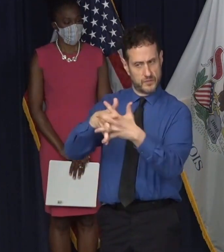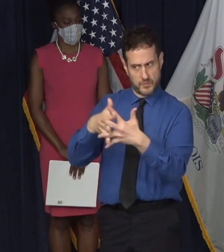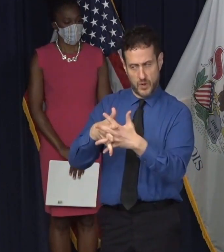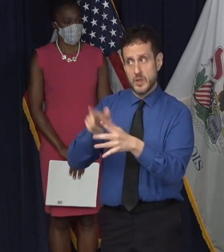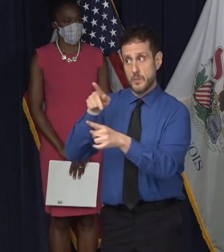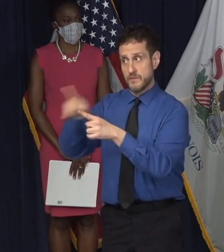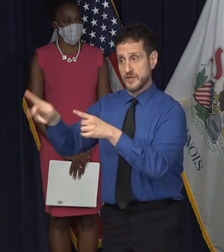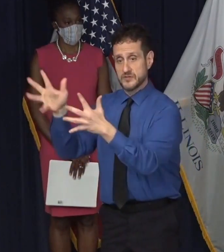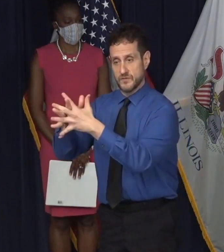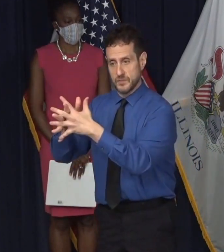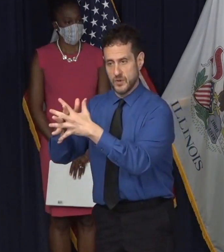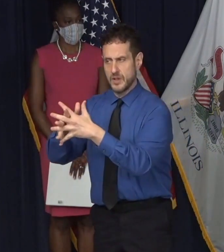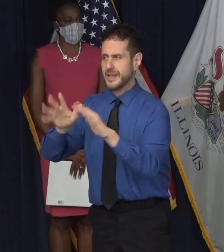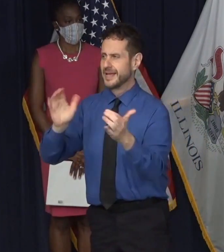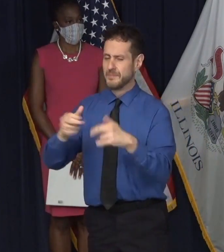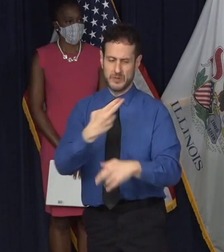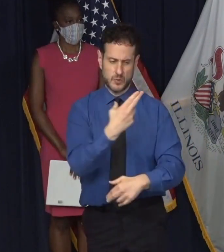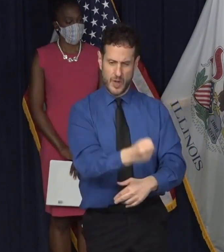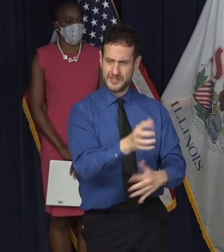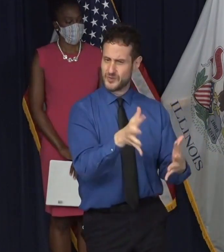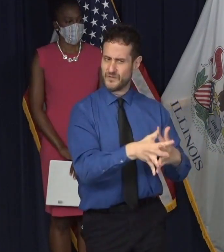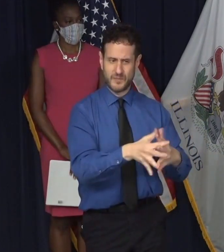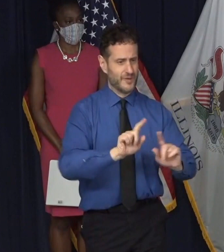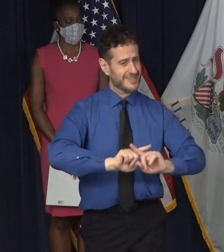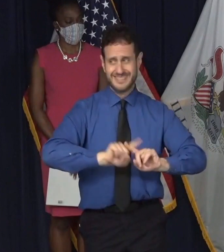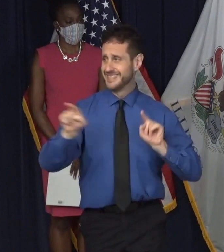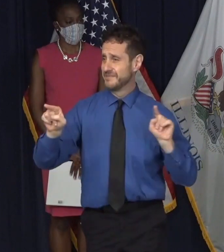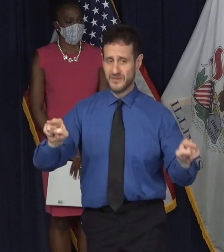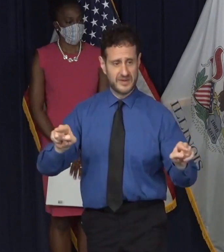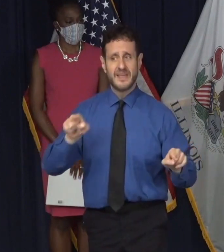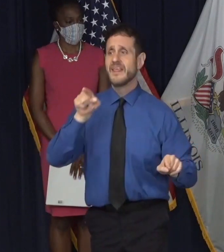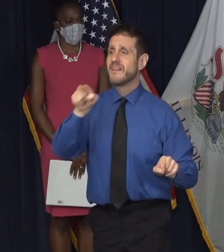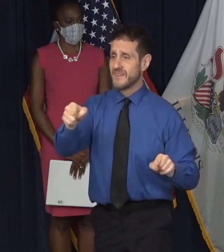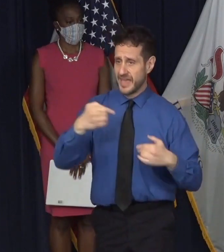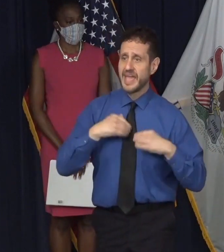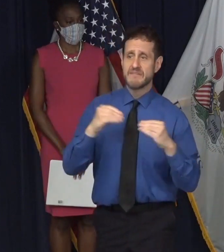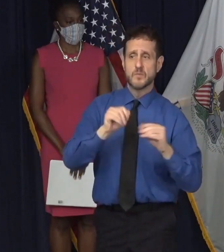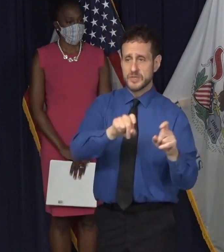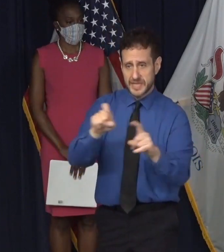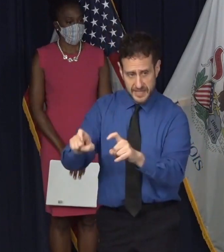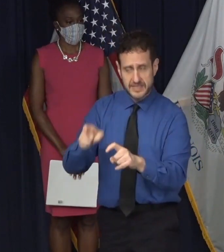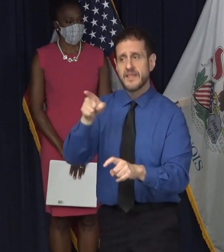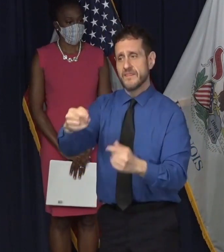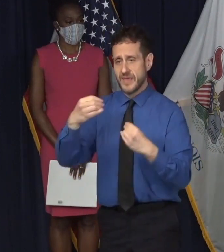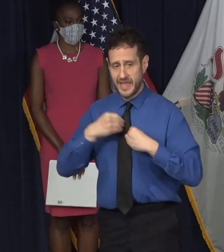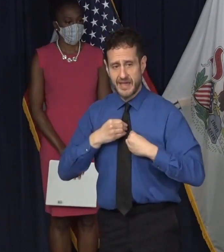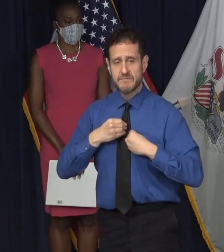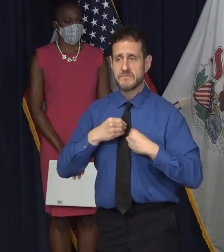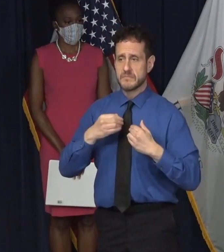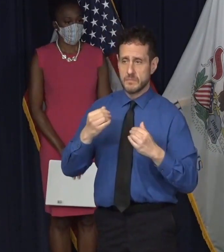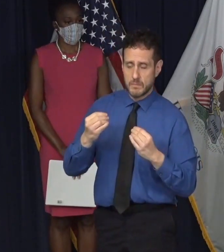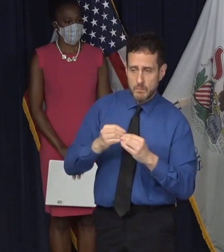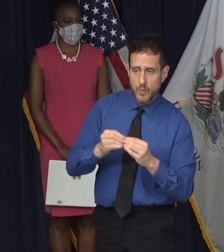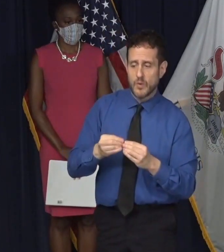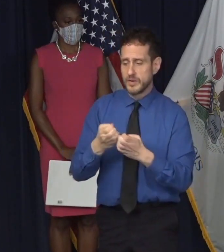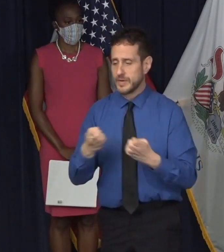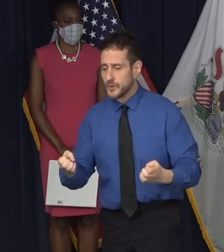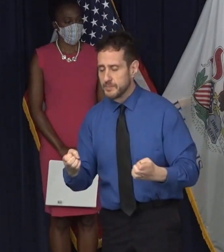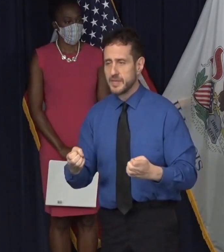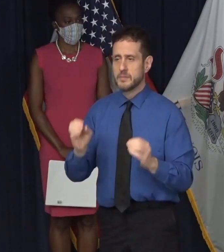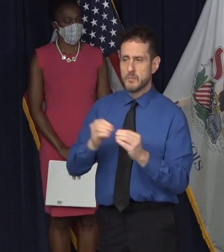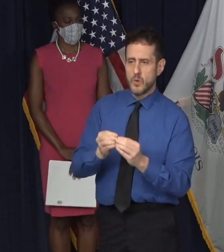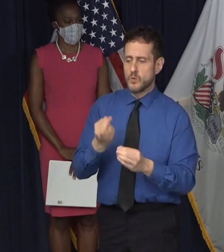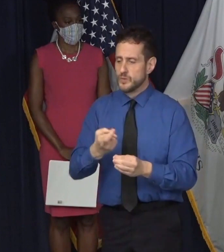Much different than high school sports. It just is because of the amount of testing, because of the amount of, uh, the doctors that are available,